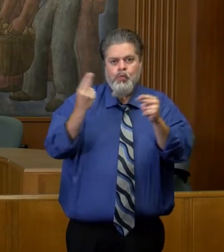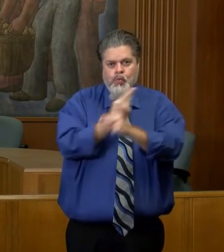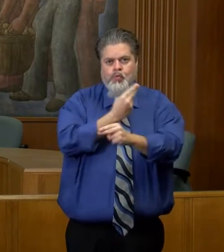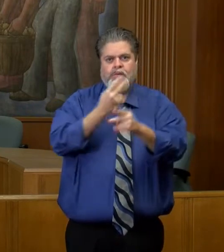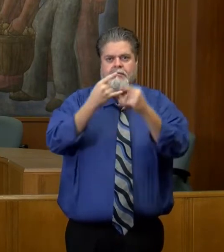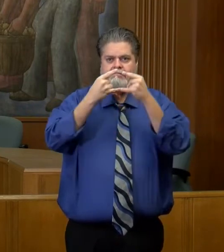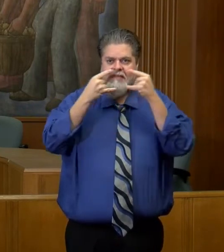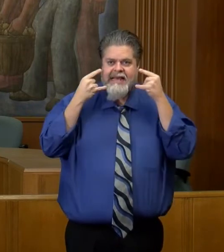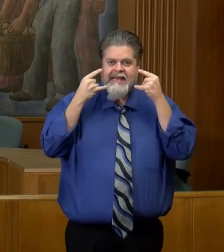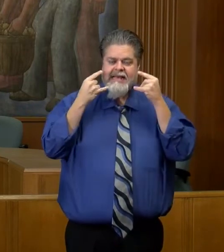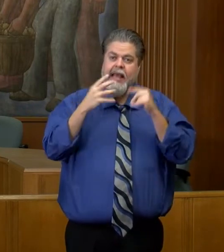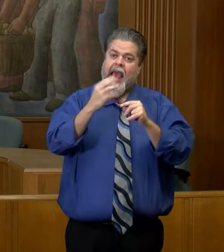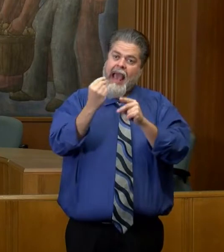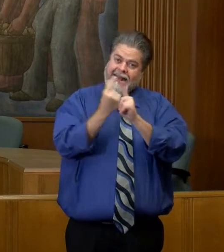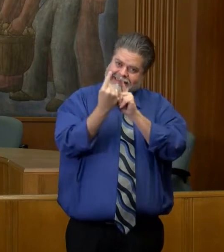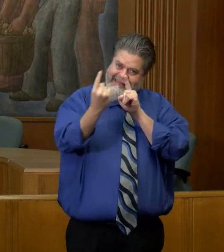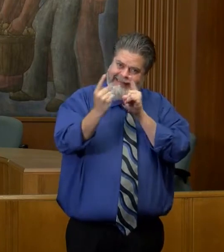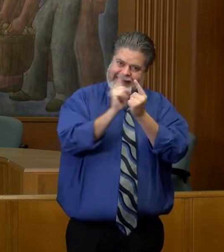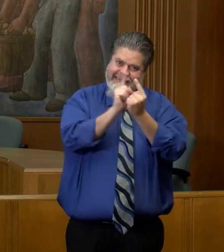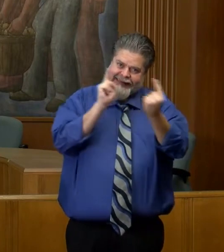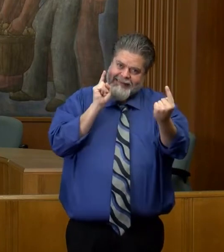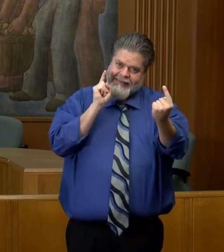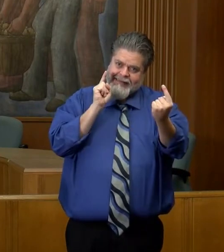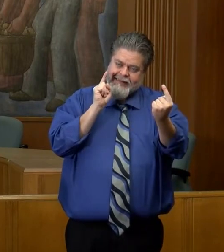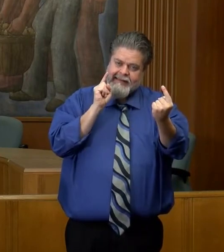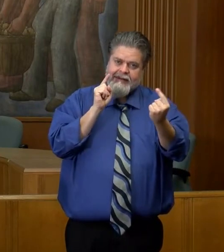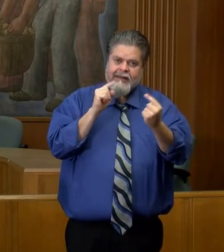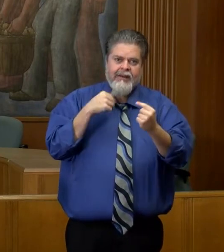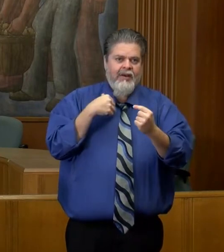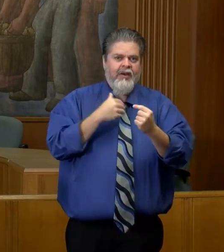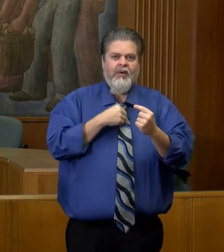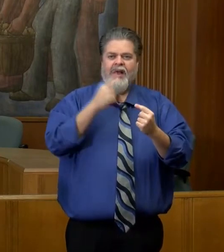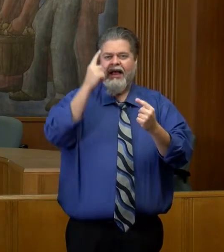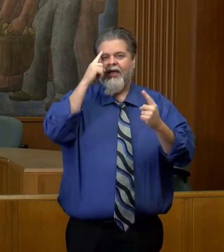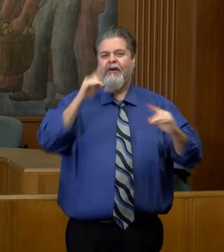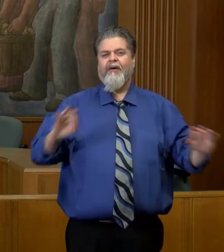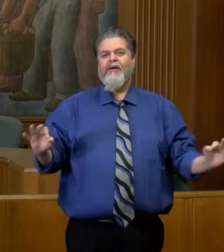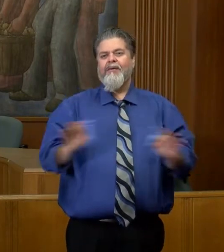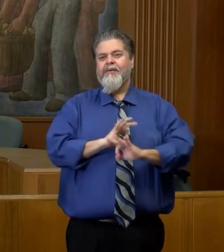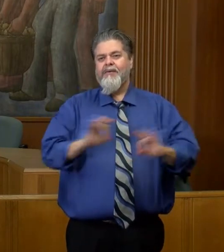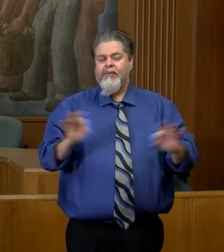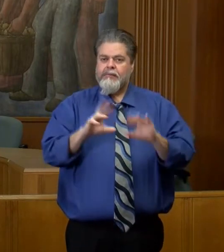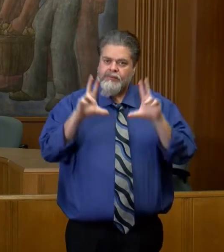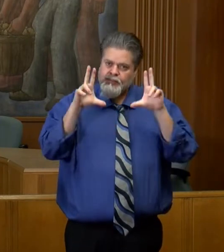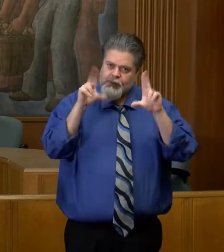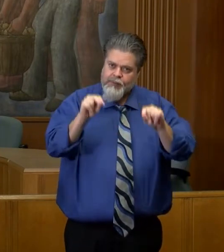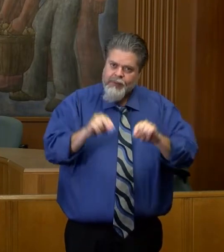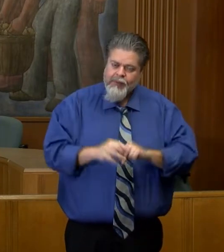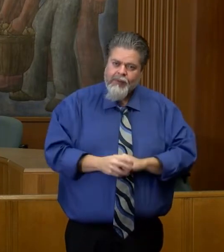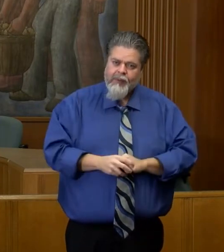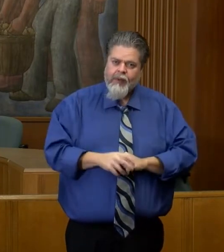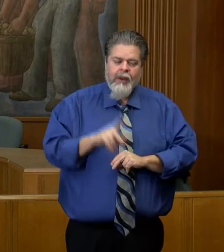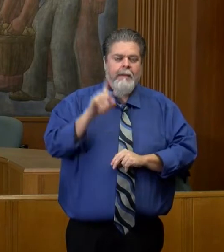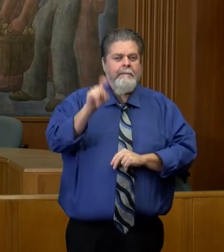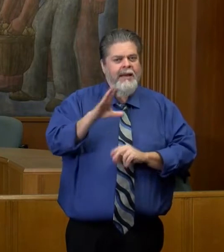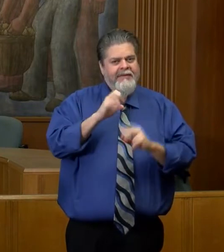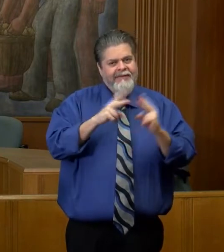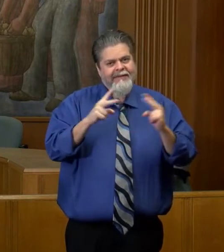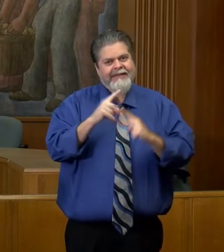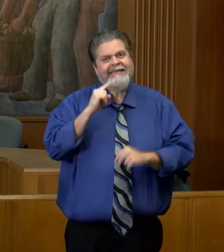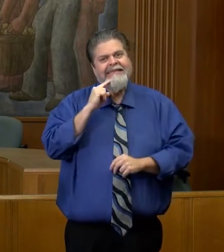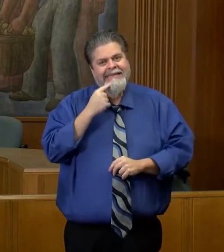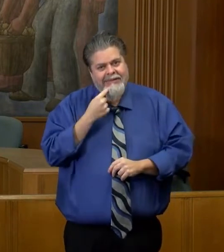Social distance. Take that seriously. We have let down our guard tremendously on that. That needs to be taken seriously.